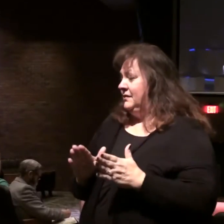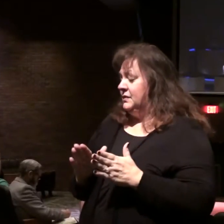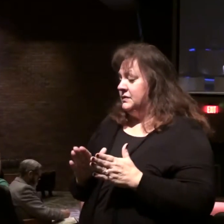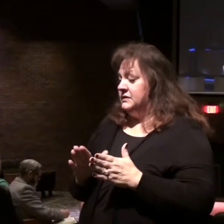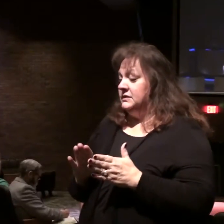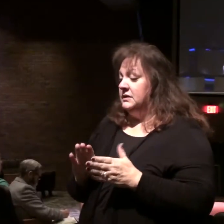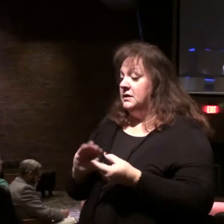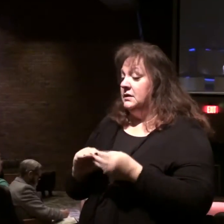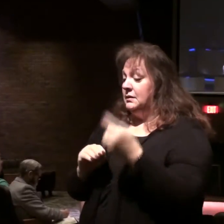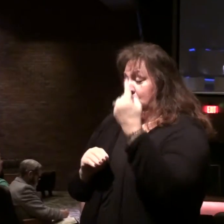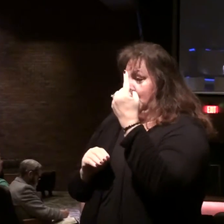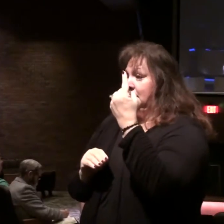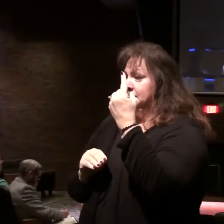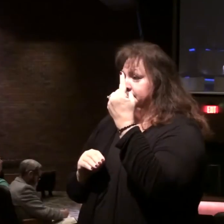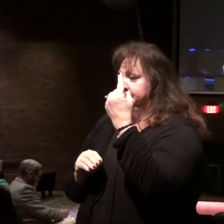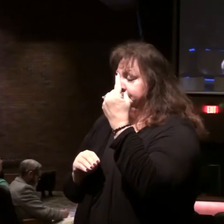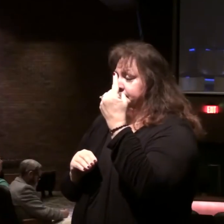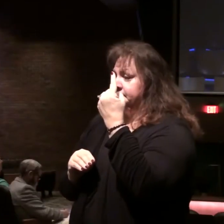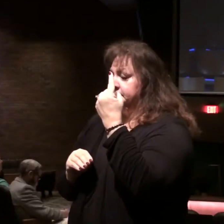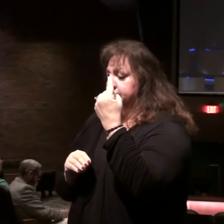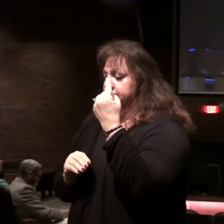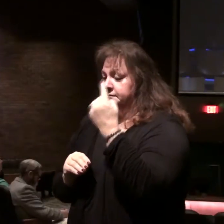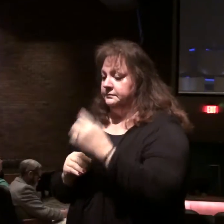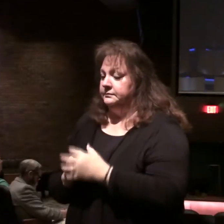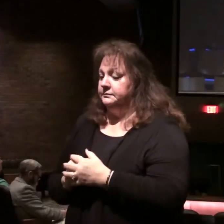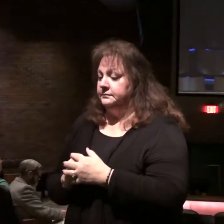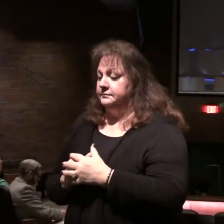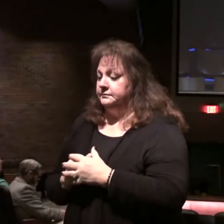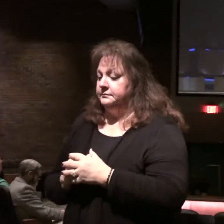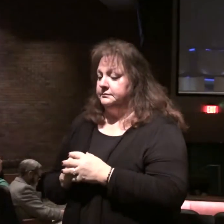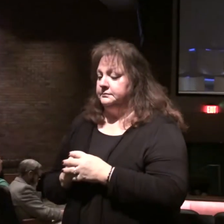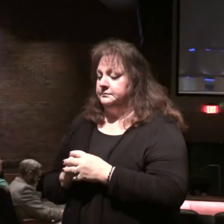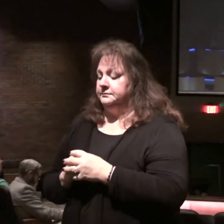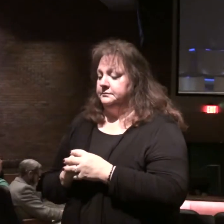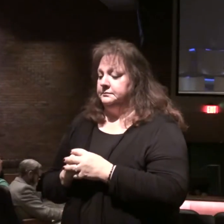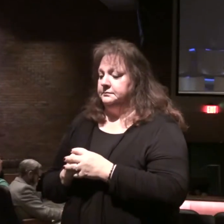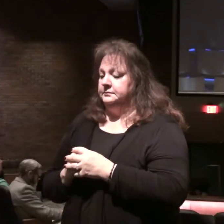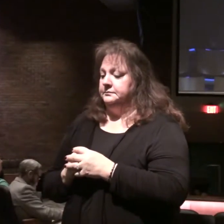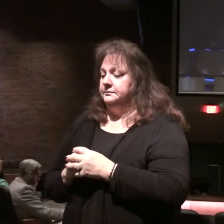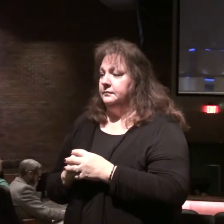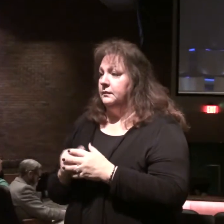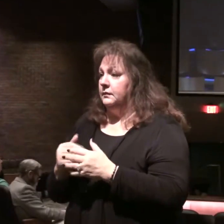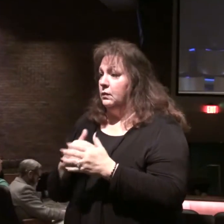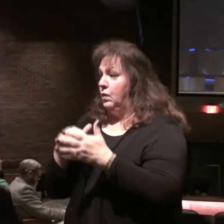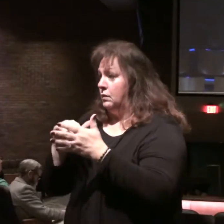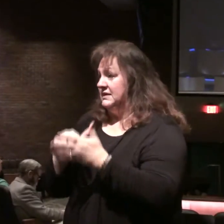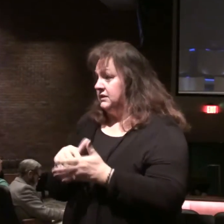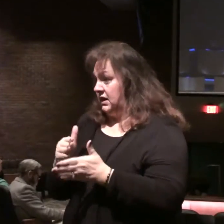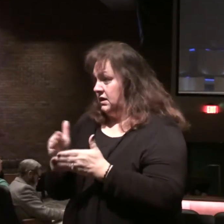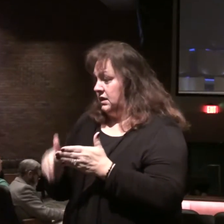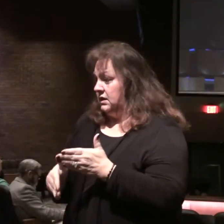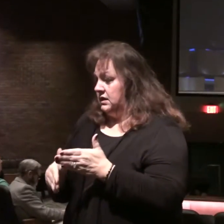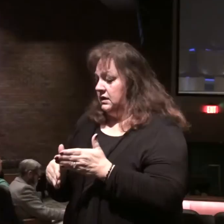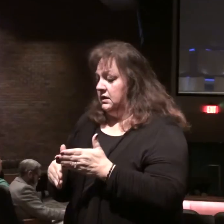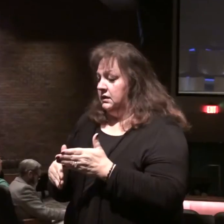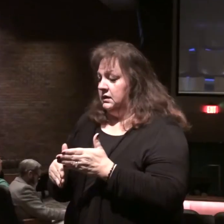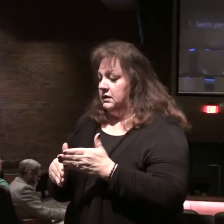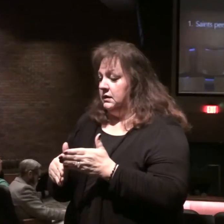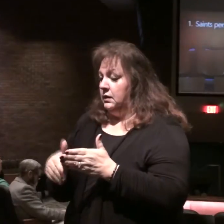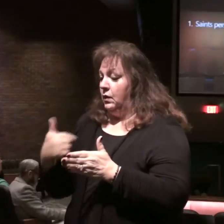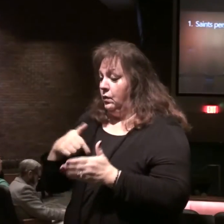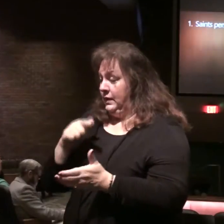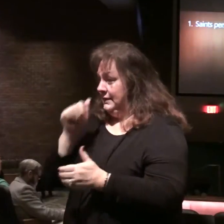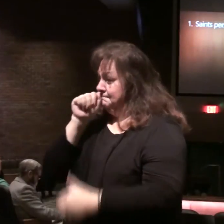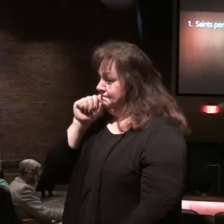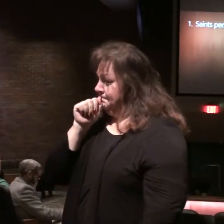First point is, we saw in this, these are what we used at the conclusion of our study of these two verses. Saints persevere